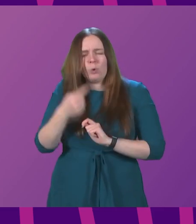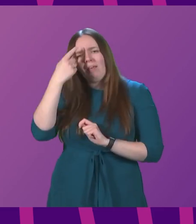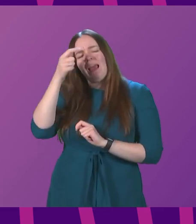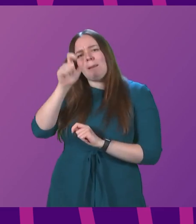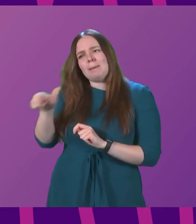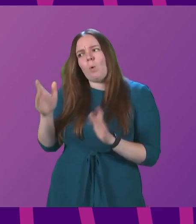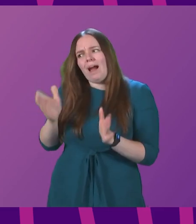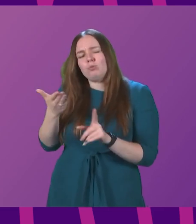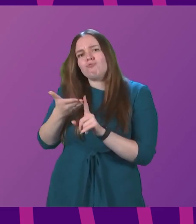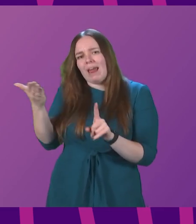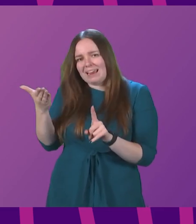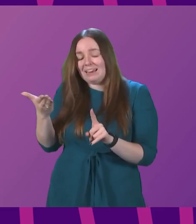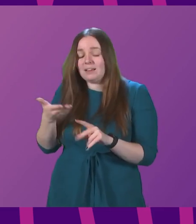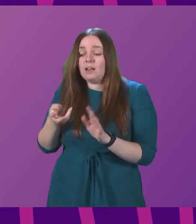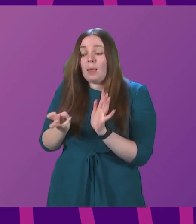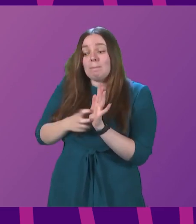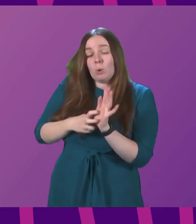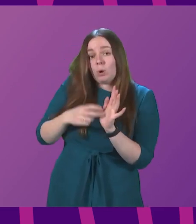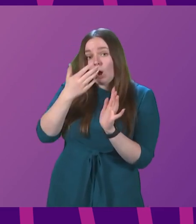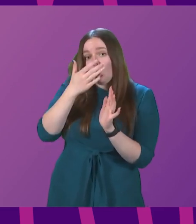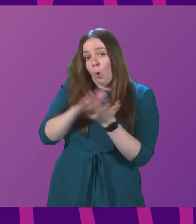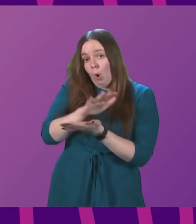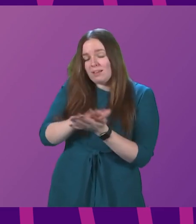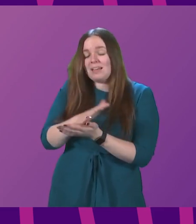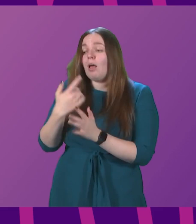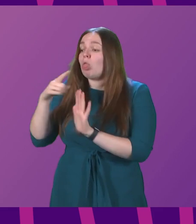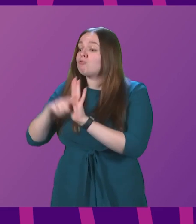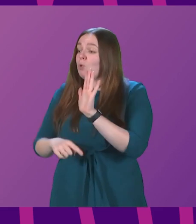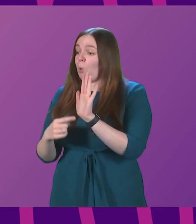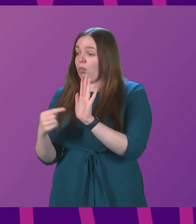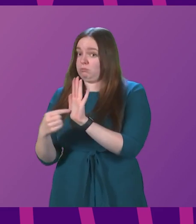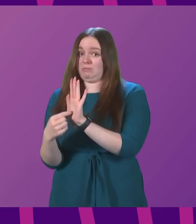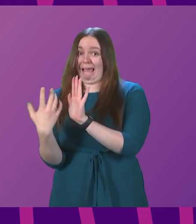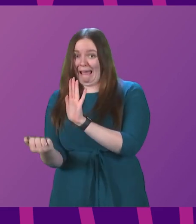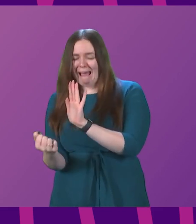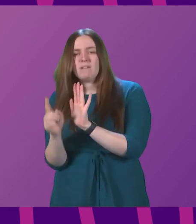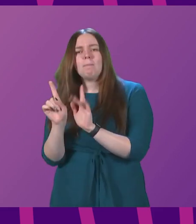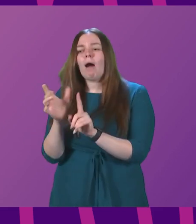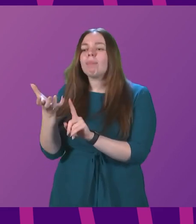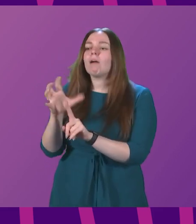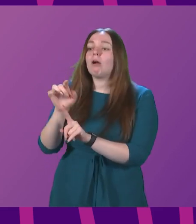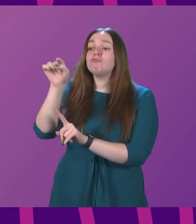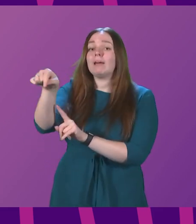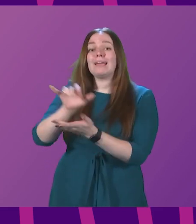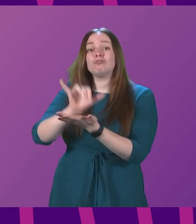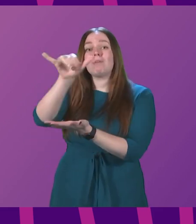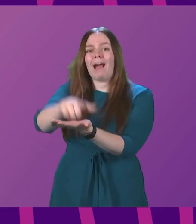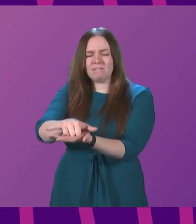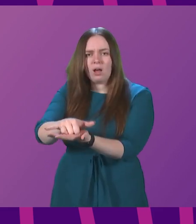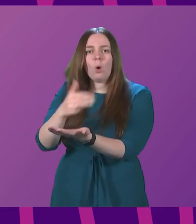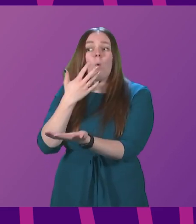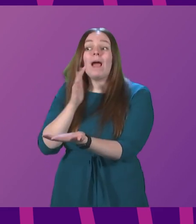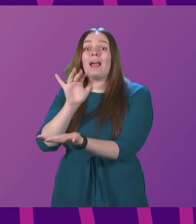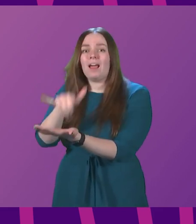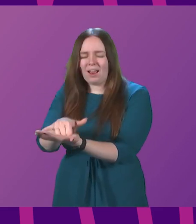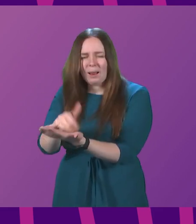have to recognise that when they book a holiday, the rules might say one thing, but in the country they're travelling to, for example, by the time it comes to go,